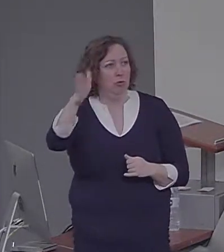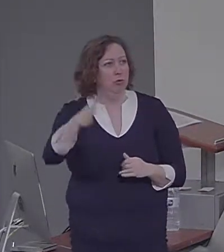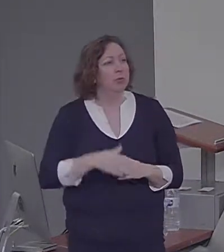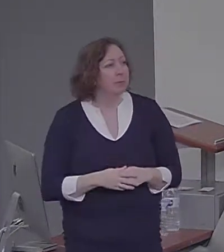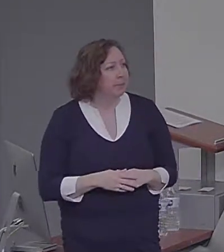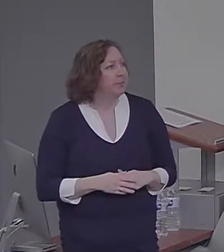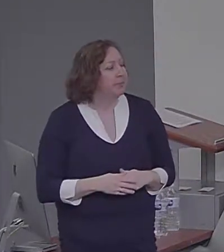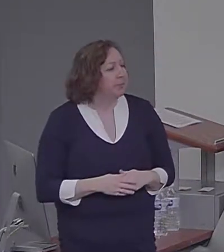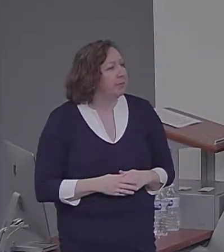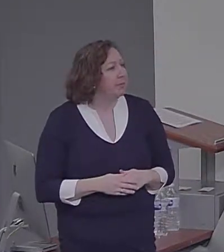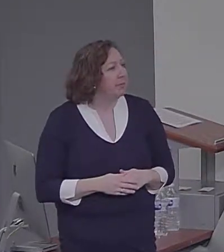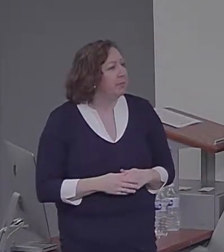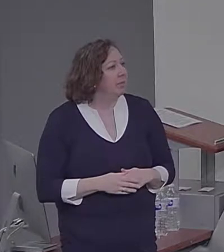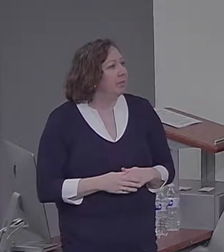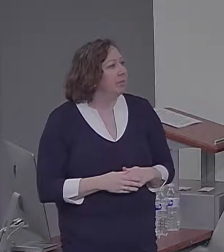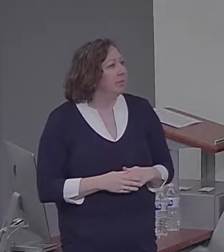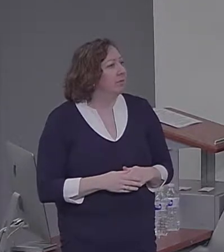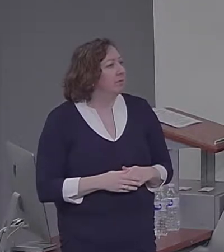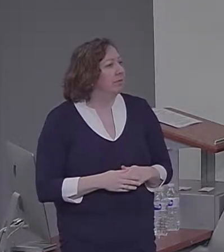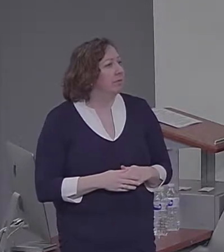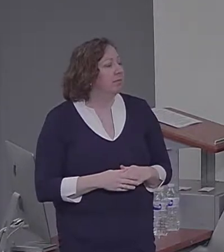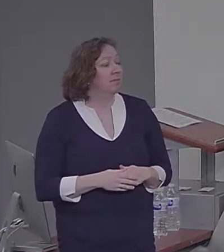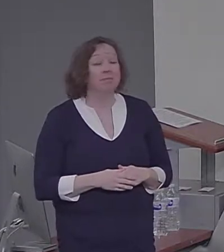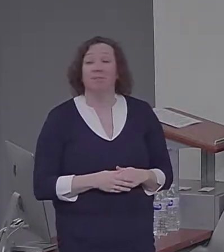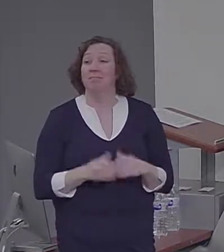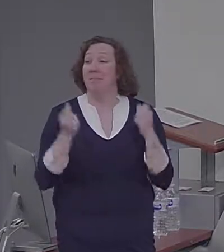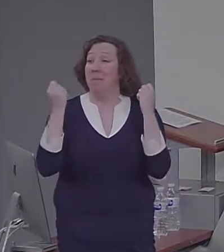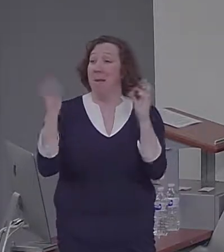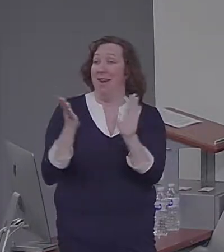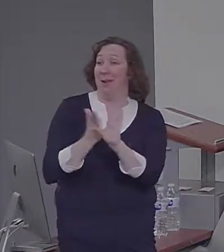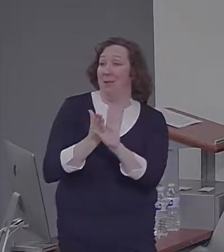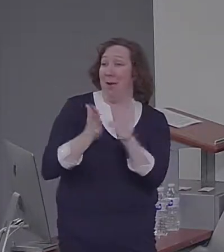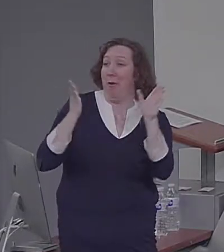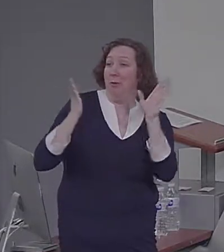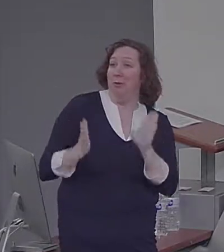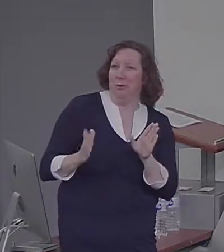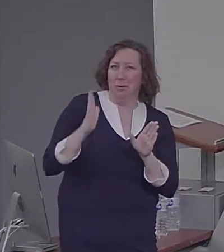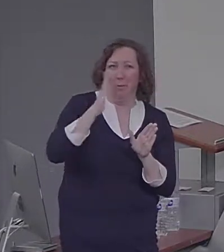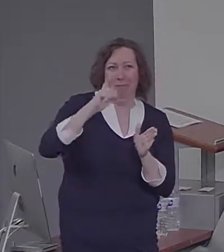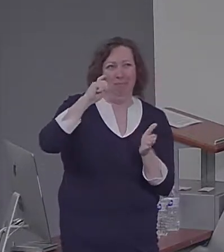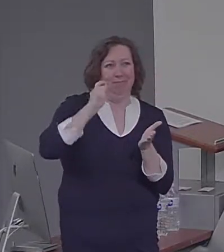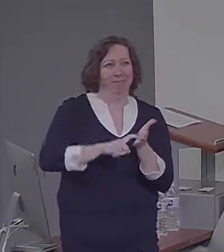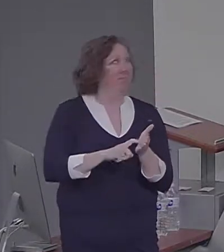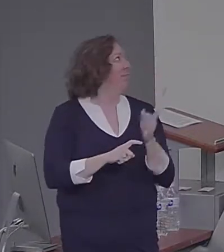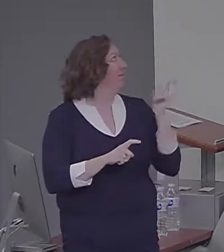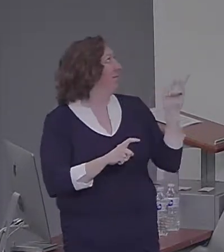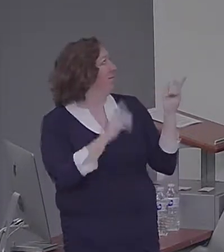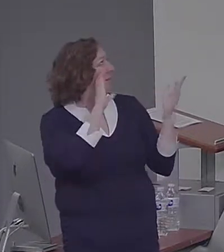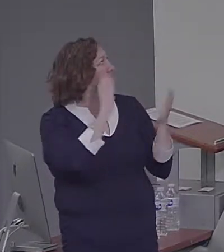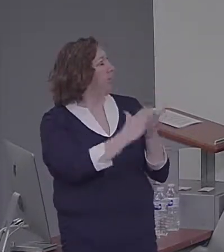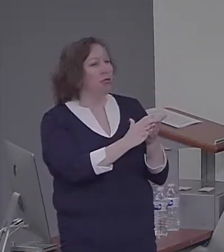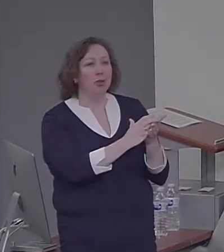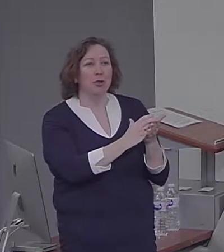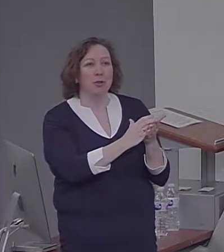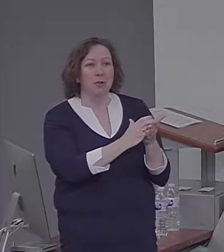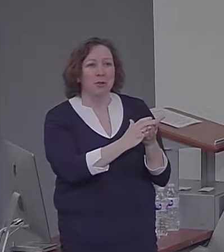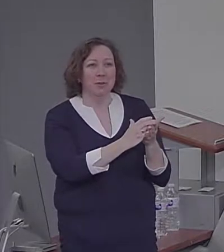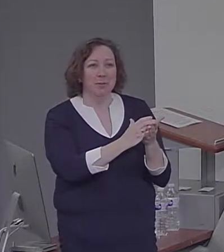Many psychologists will recognize the picture of the individual shown in the slide. That's Sir Frederick